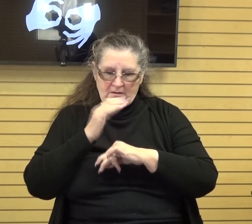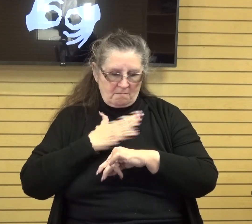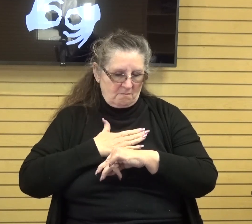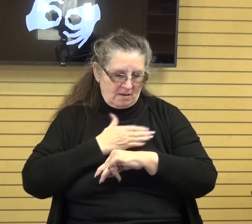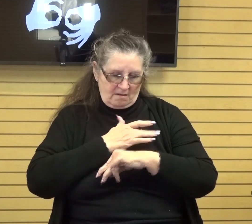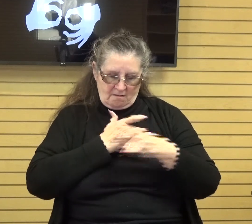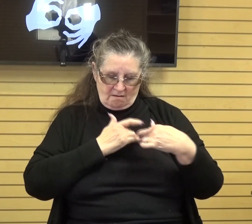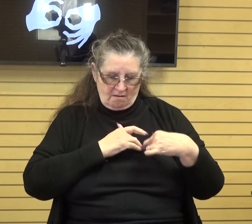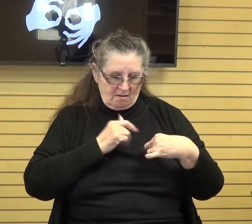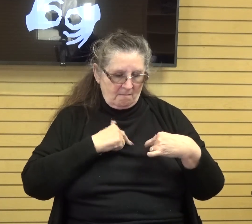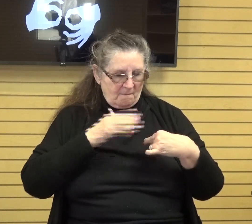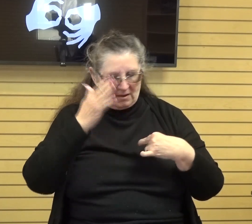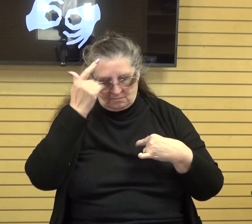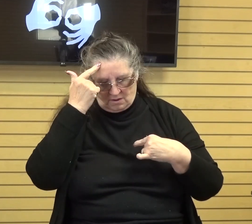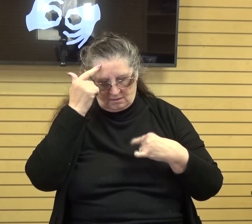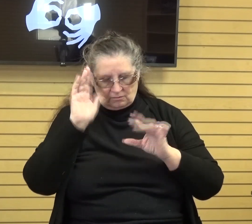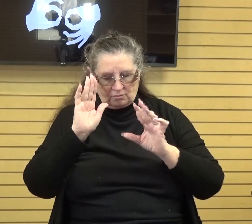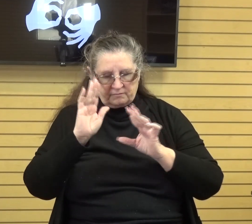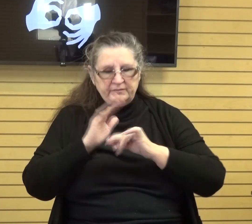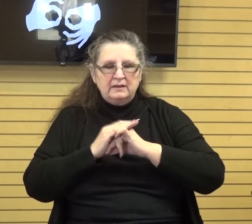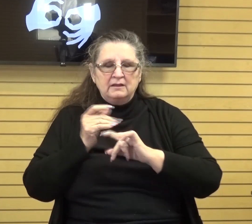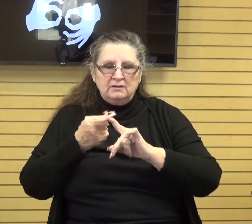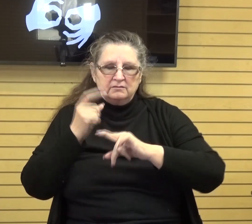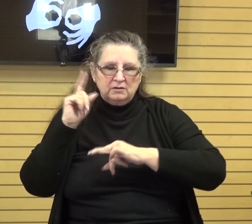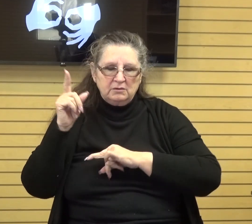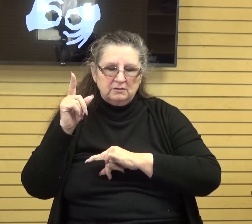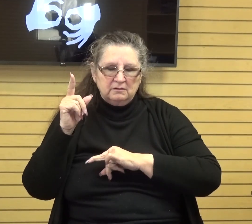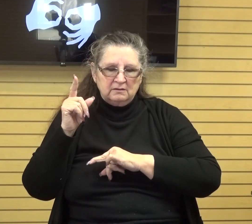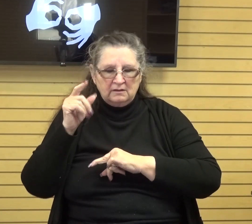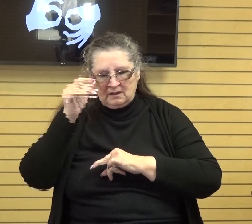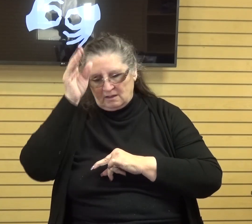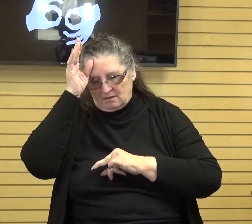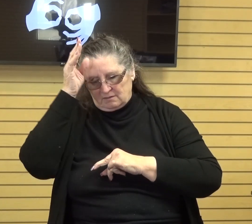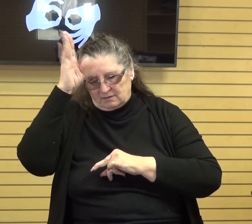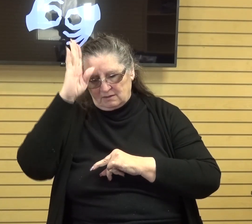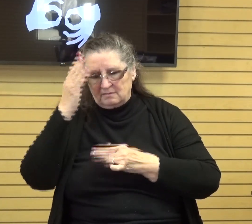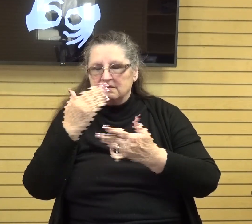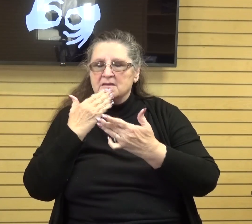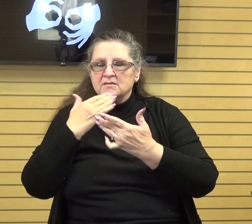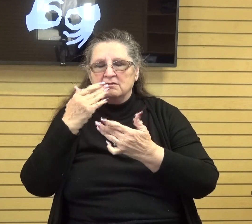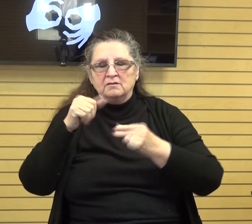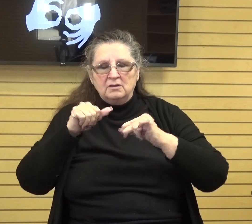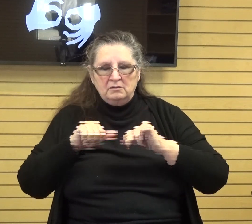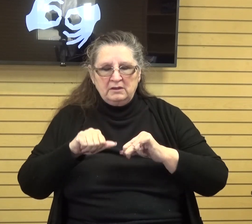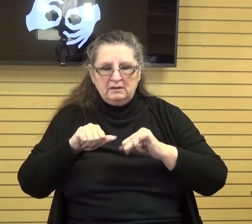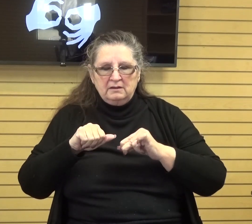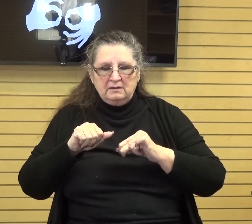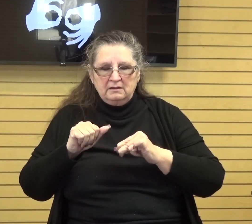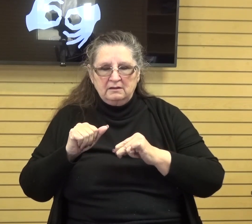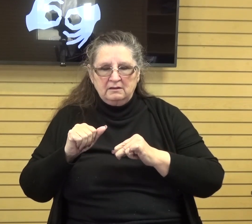or my mind and father god i just thank you for the ability to come and use this